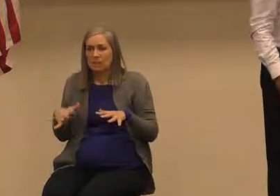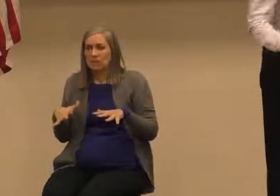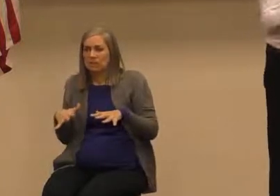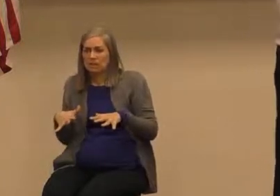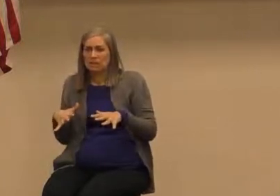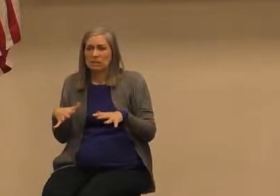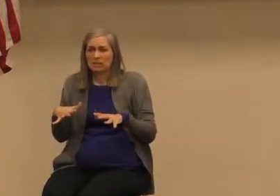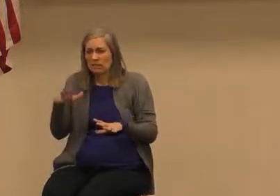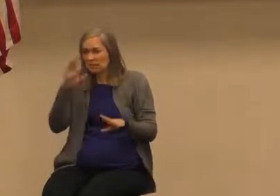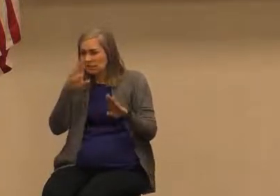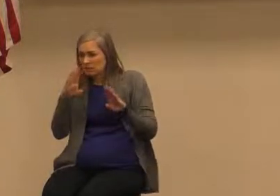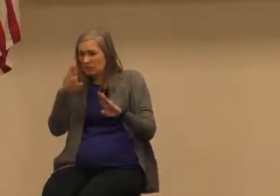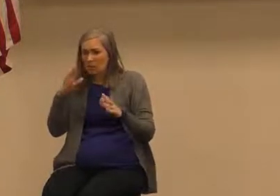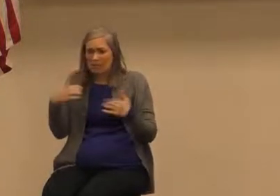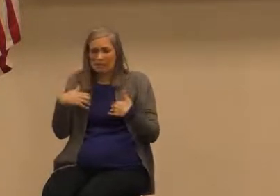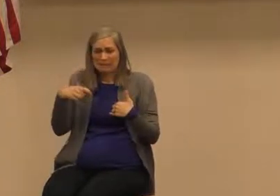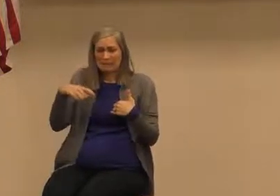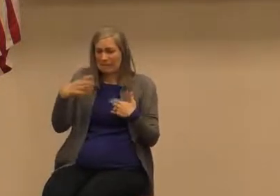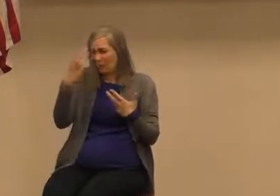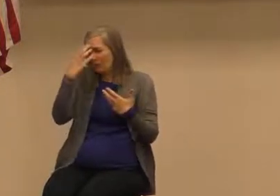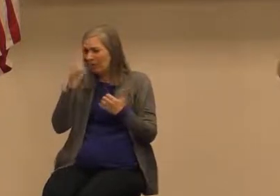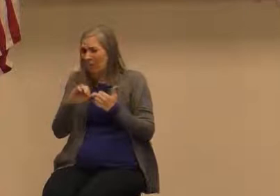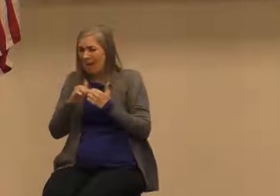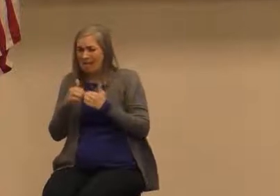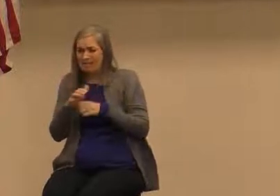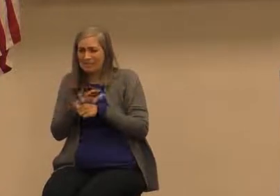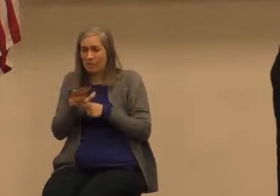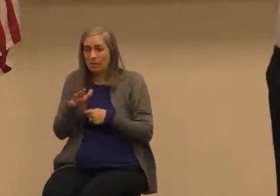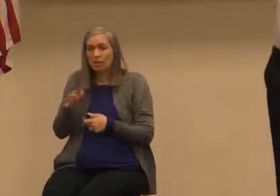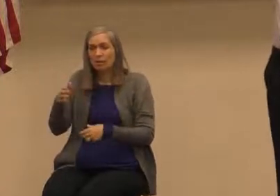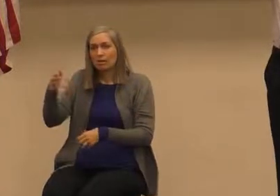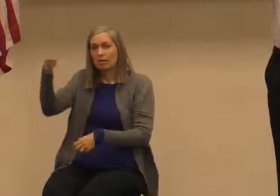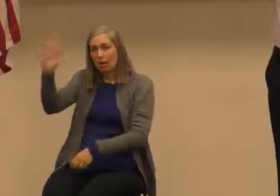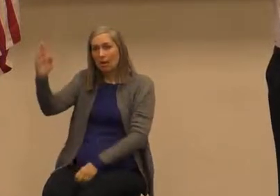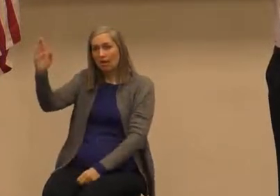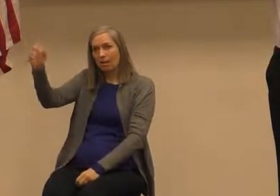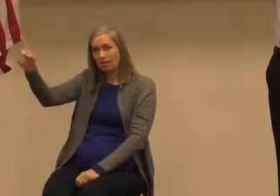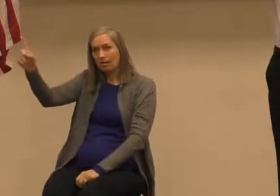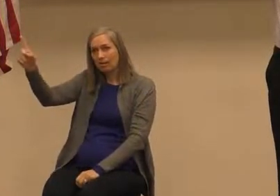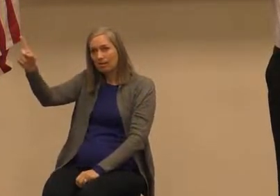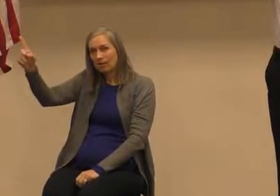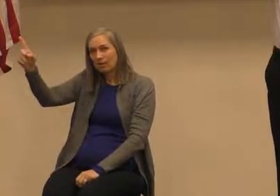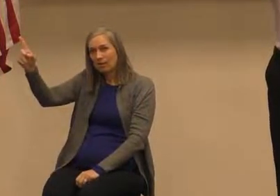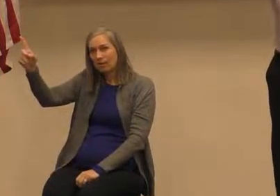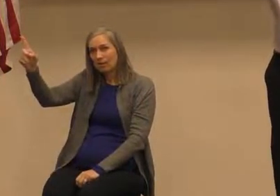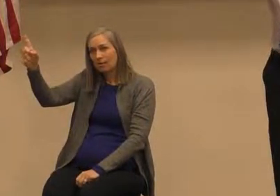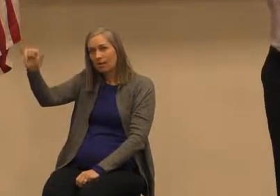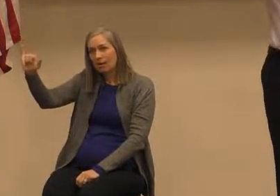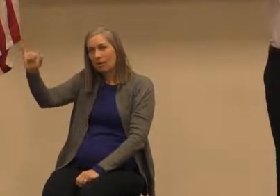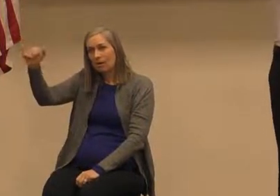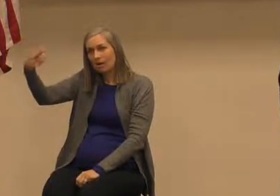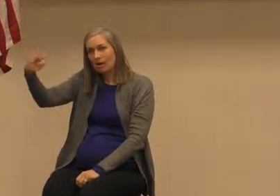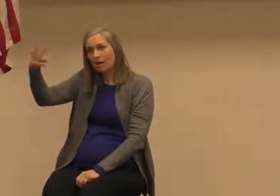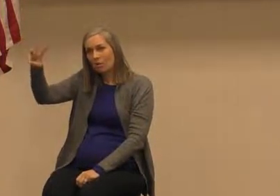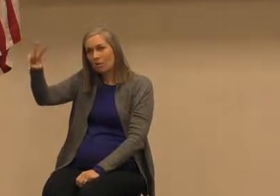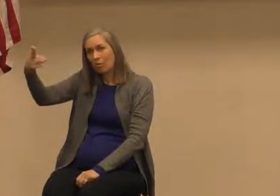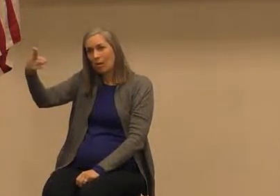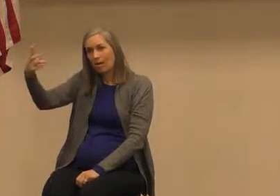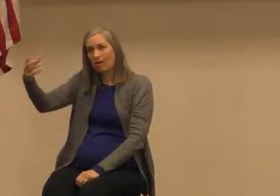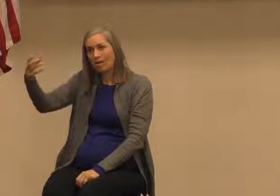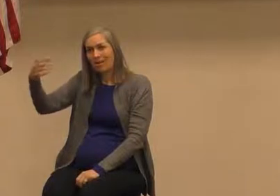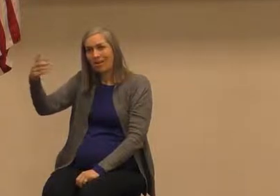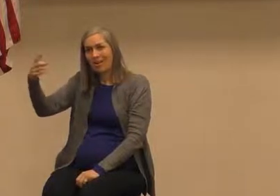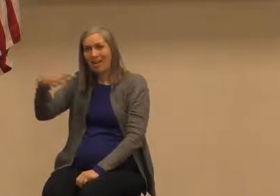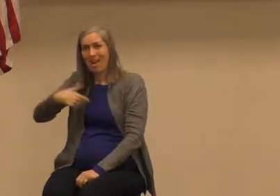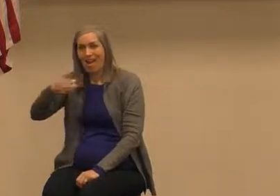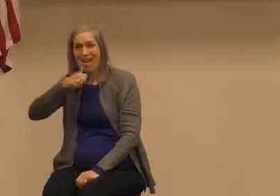because we have these needs and we don't know how they're going to be fulfilled well Yahweh I am he says he is and